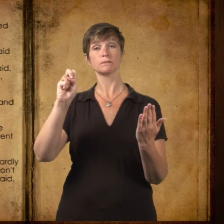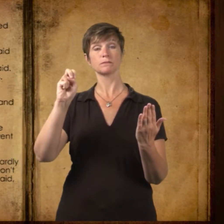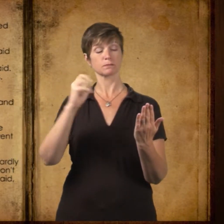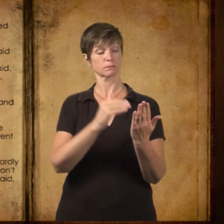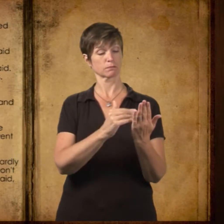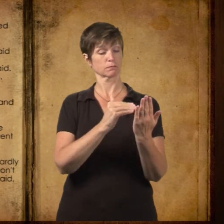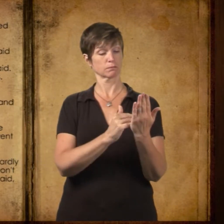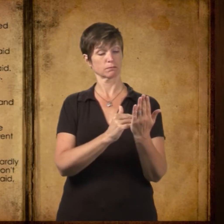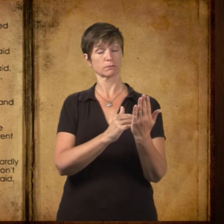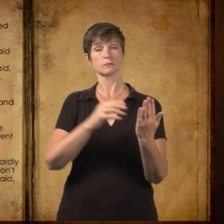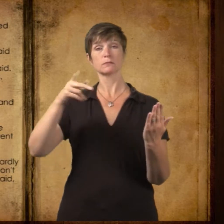Overdyke!